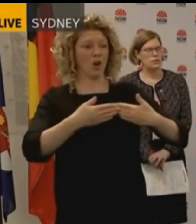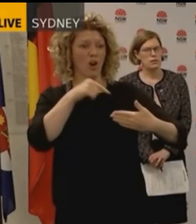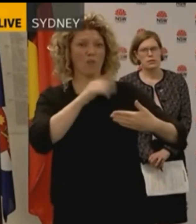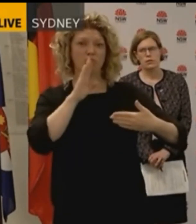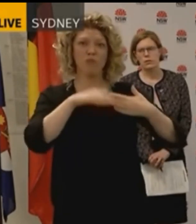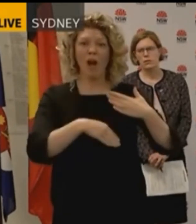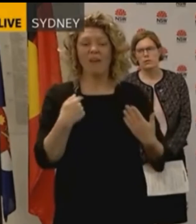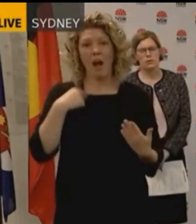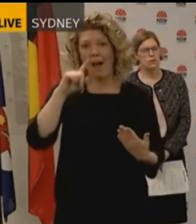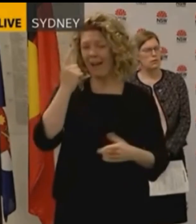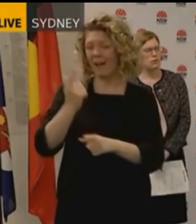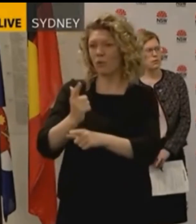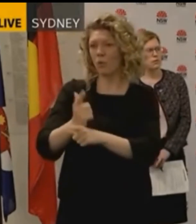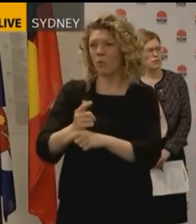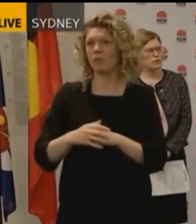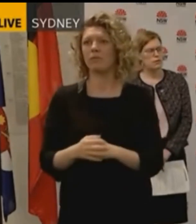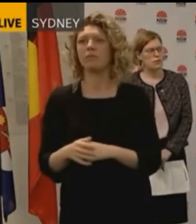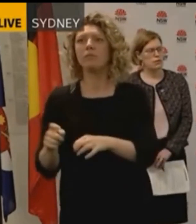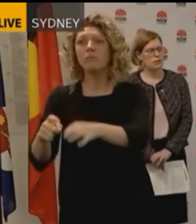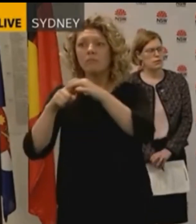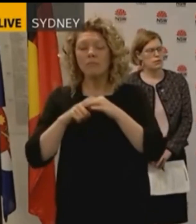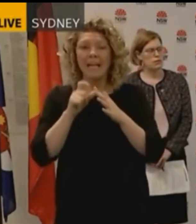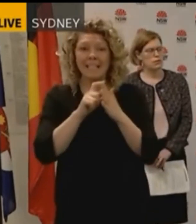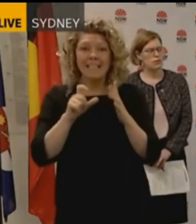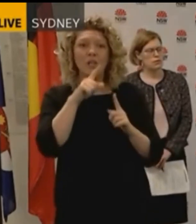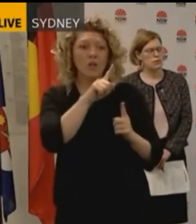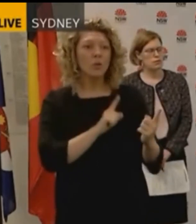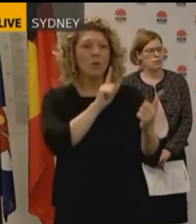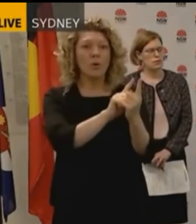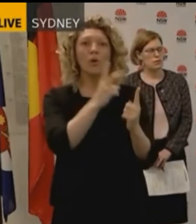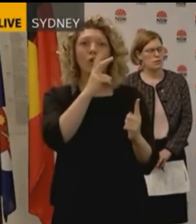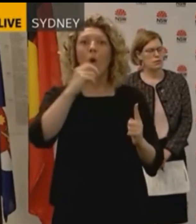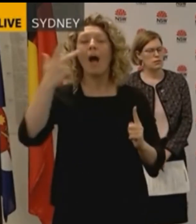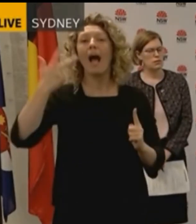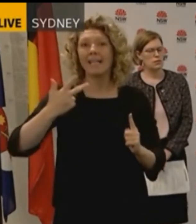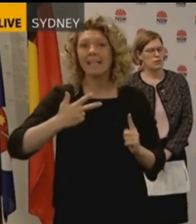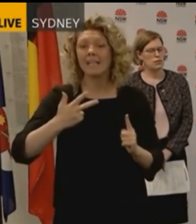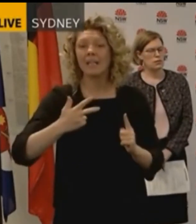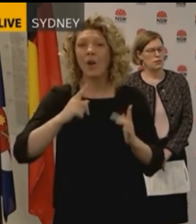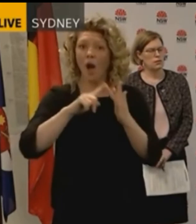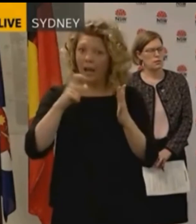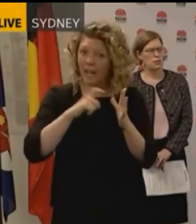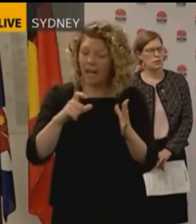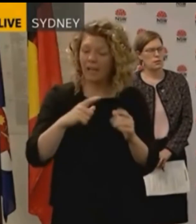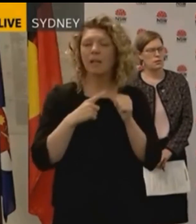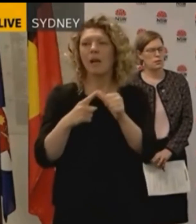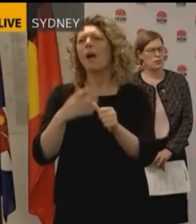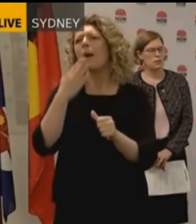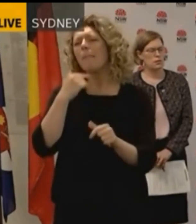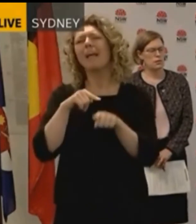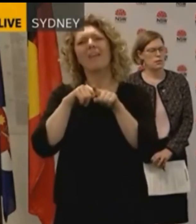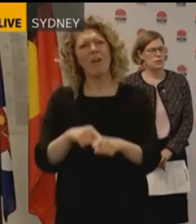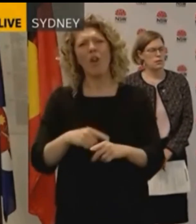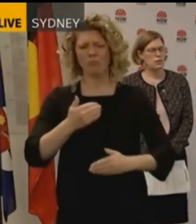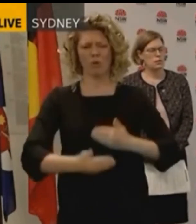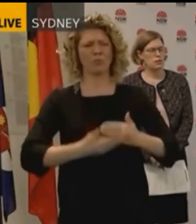overly cooperative. to them in 2018? Did you speak to them in 2018? Again, I've said this, that it's important to respect the processes, and can I say